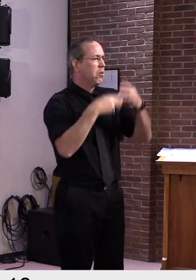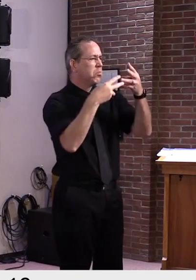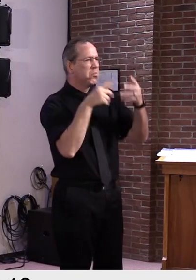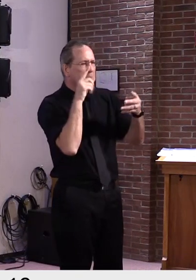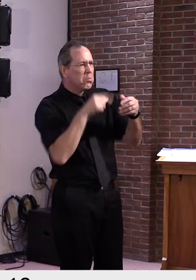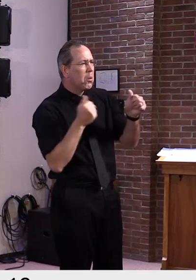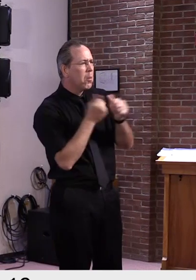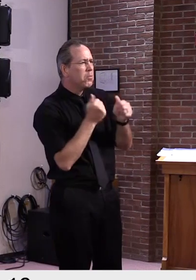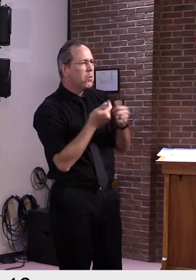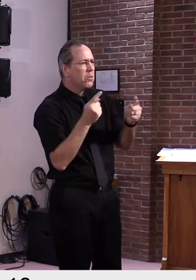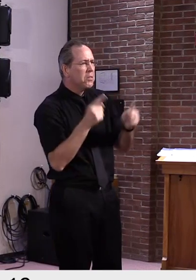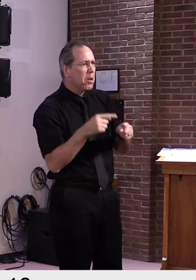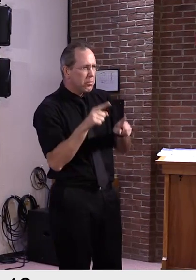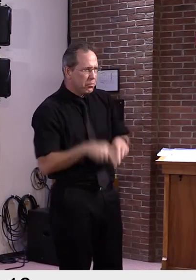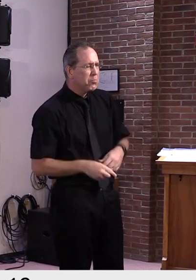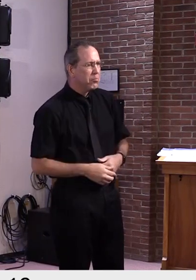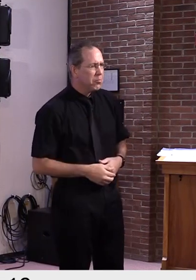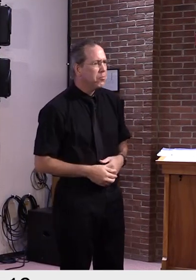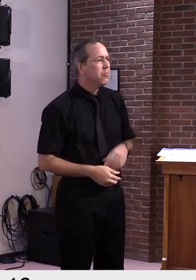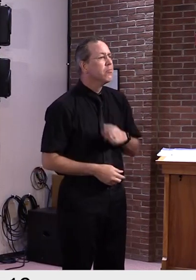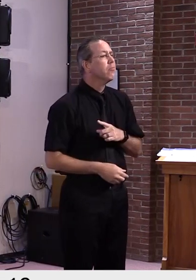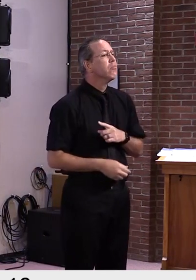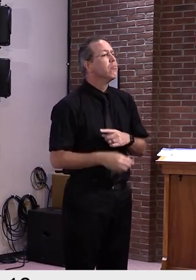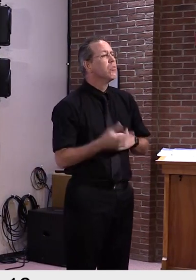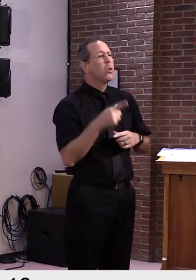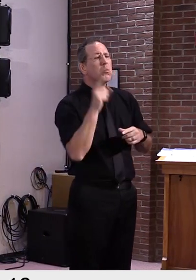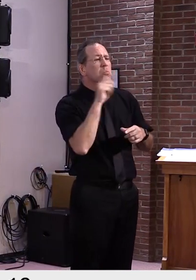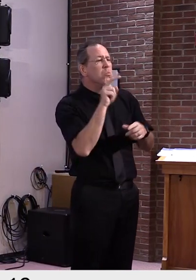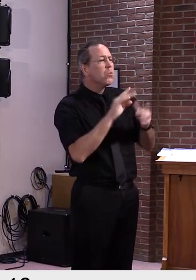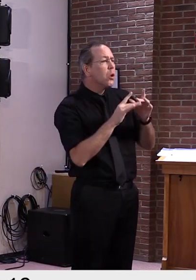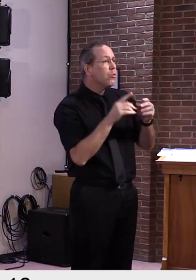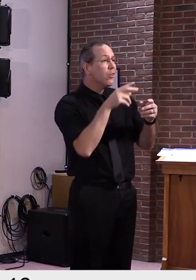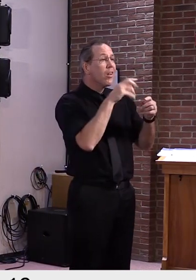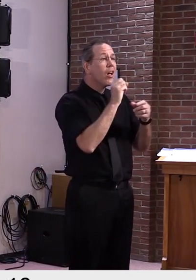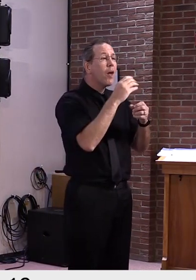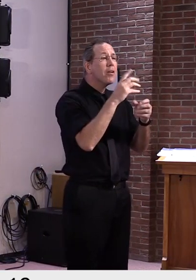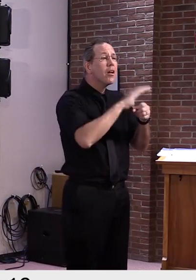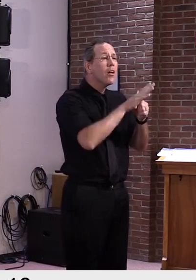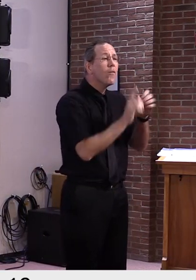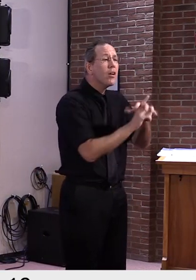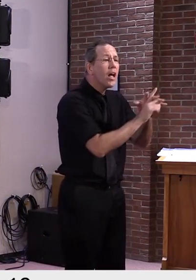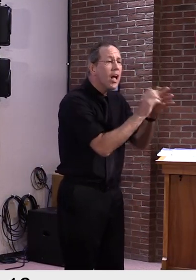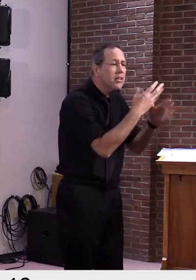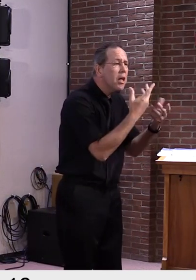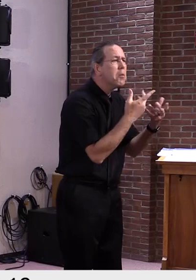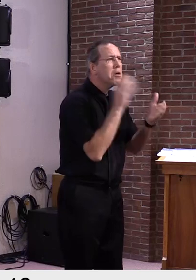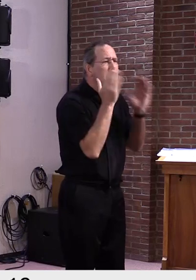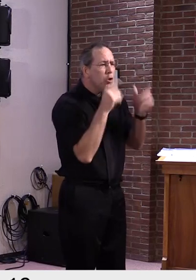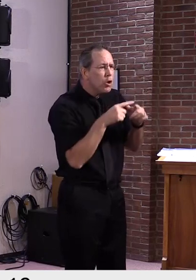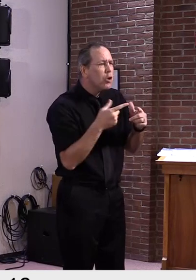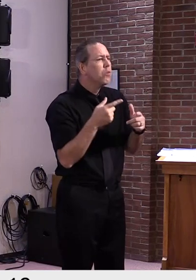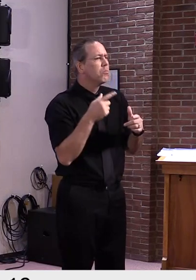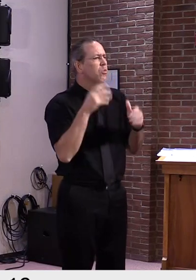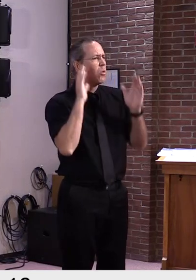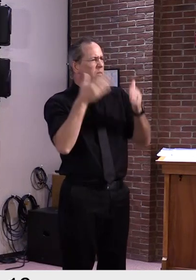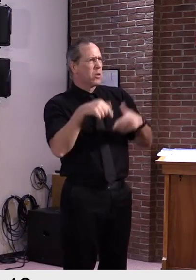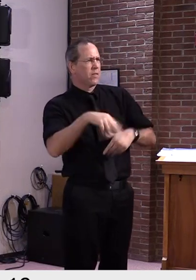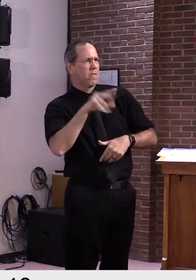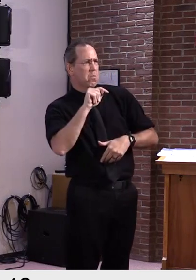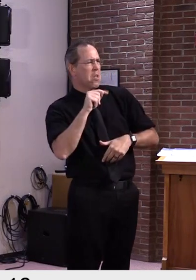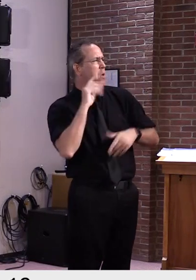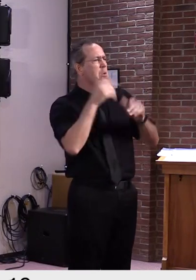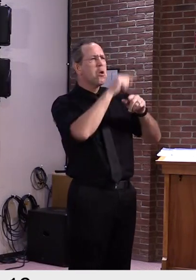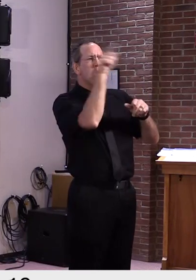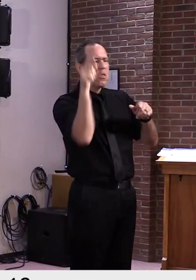and regional data before returning to a review of the data this past week in Vermont and finally close with an update